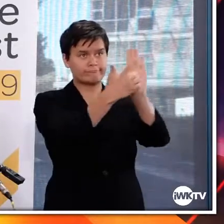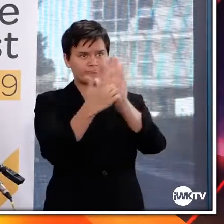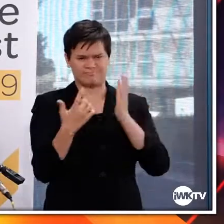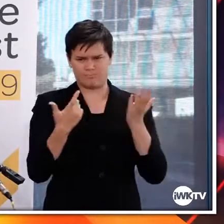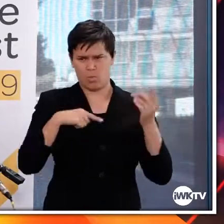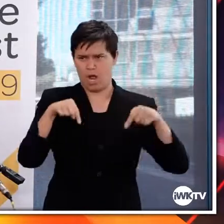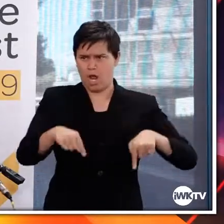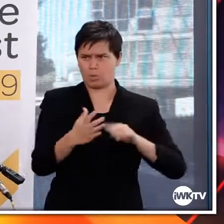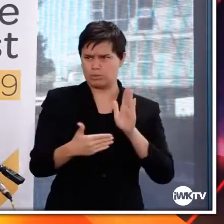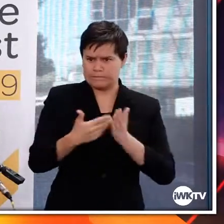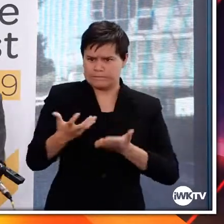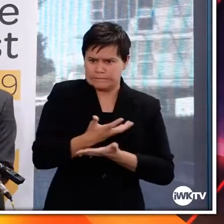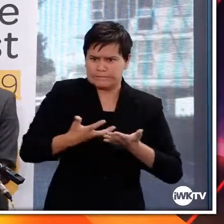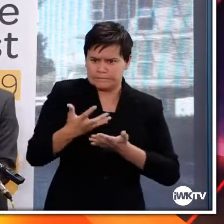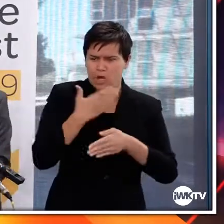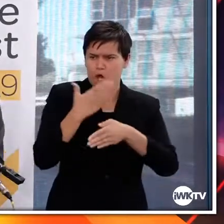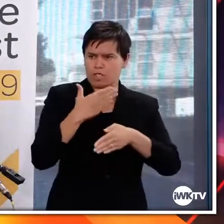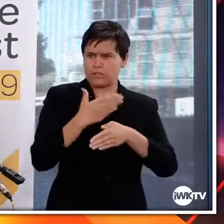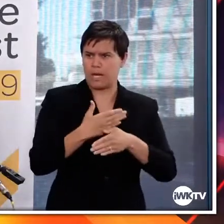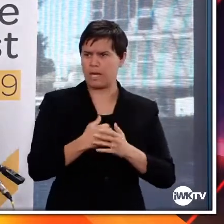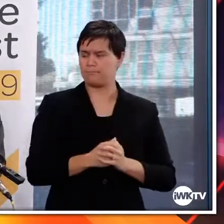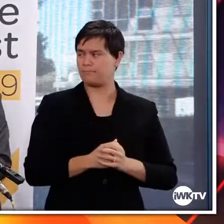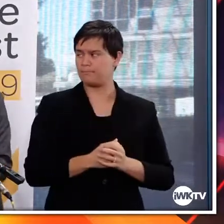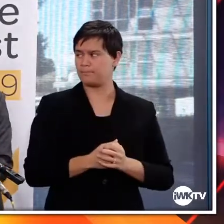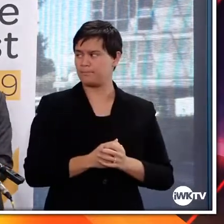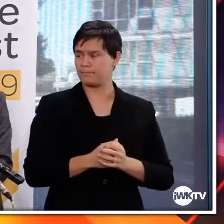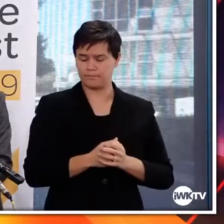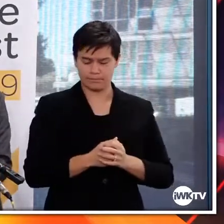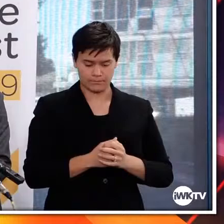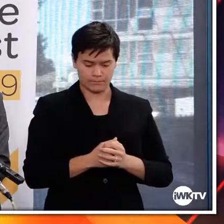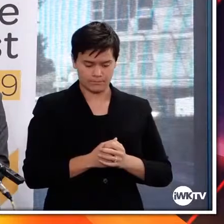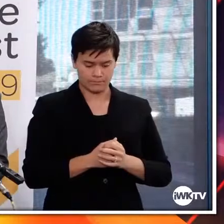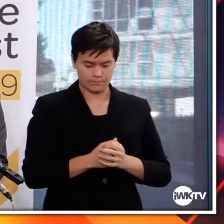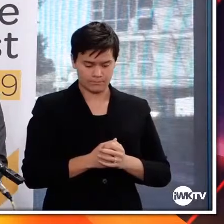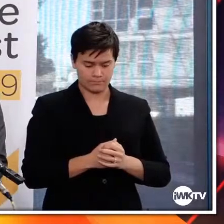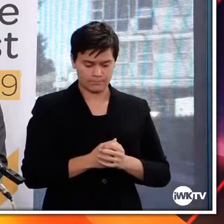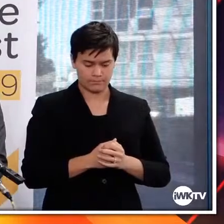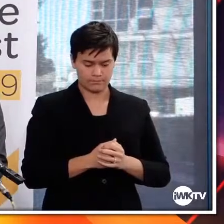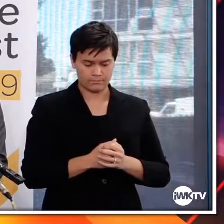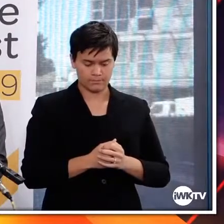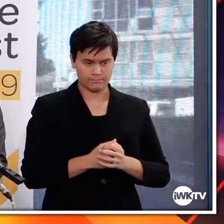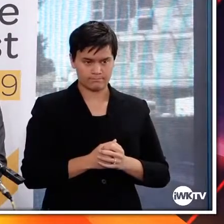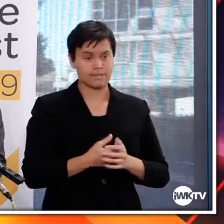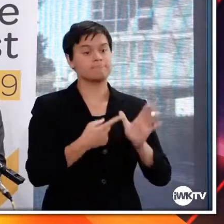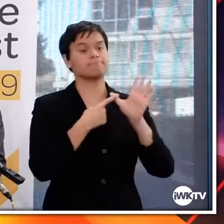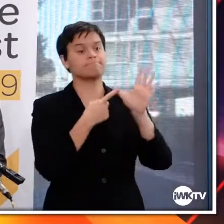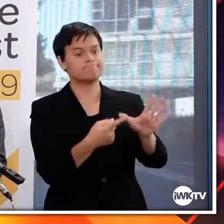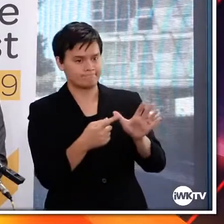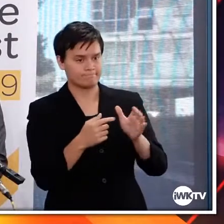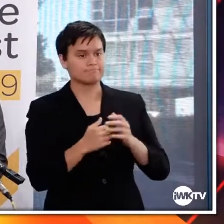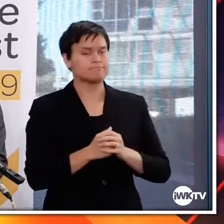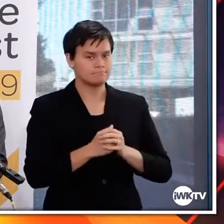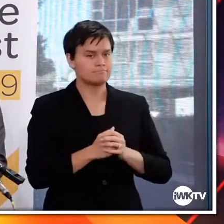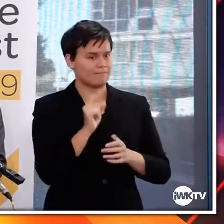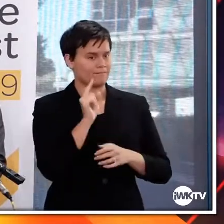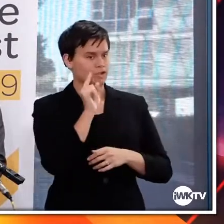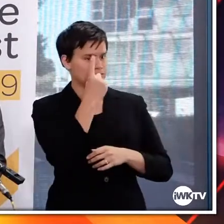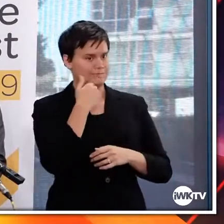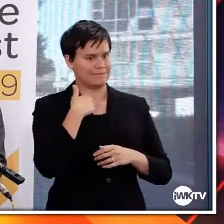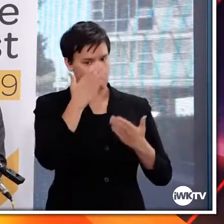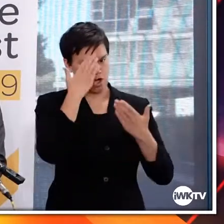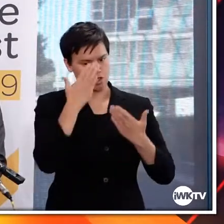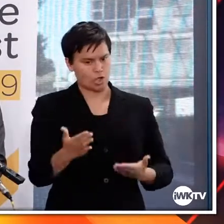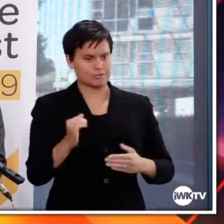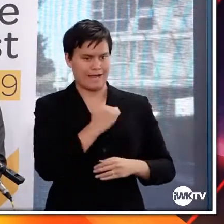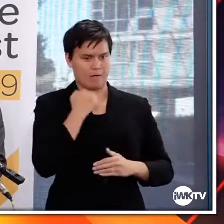the discussion so intense? Well, firstly, it's very important that in New Zealand we undertook a robust process of the data.